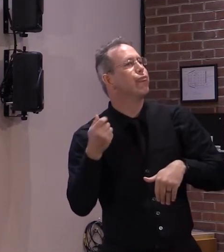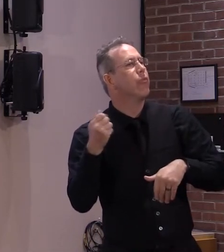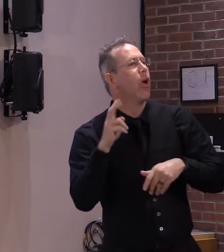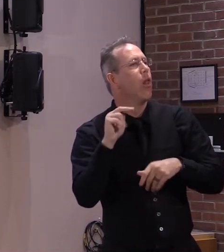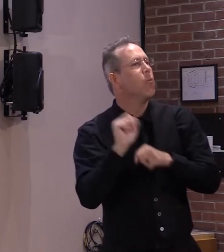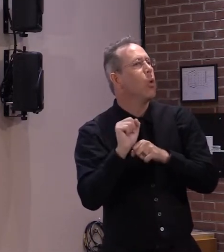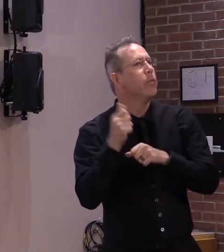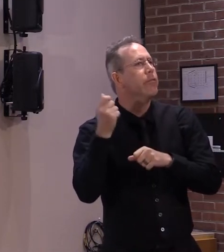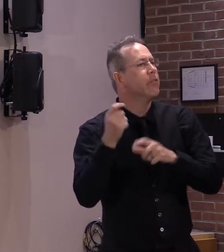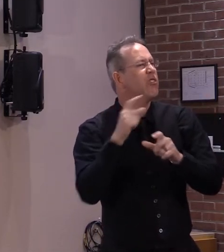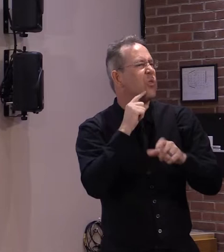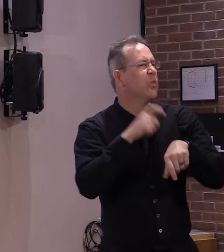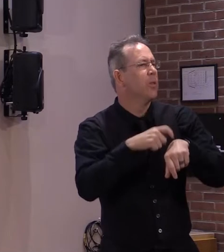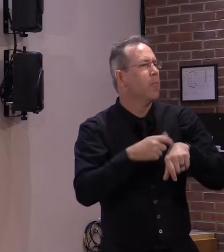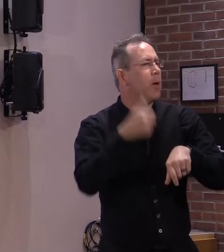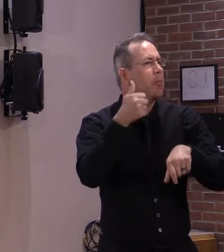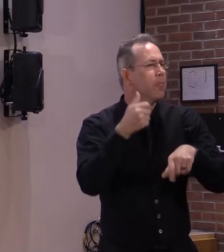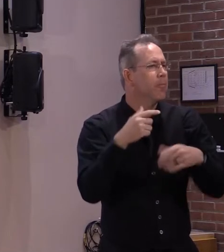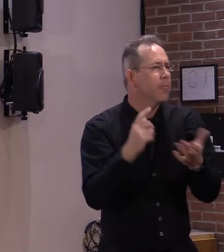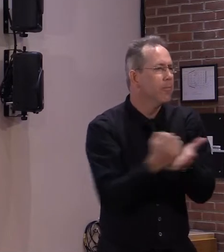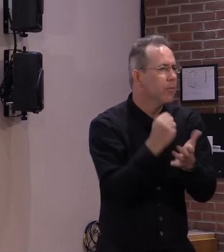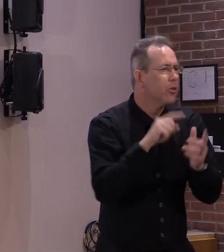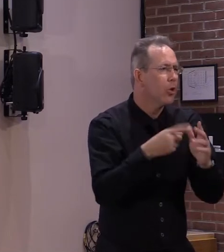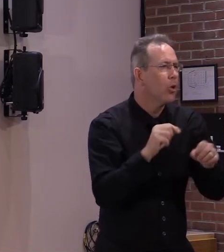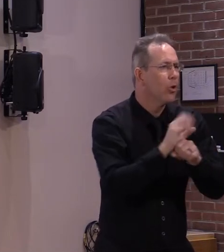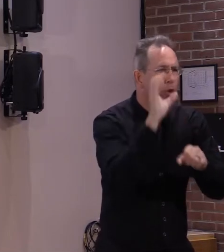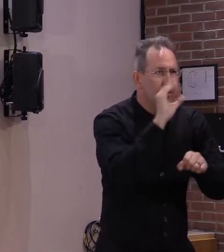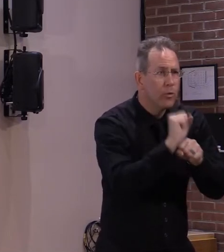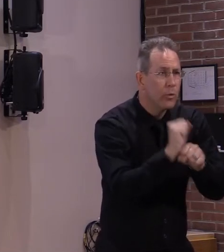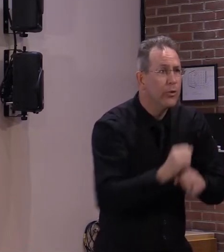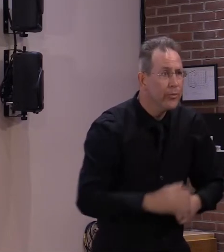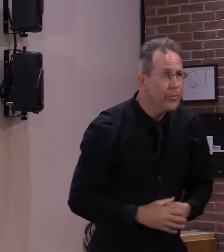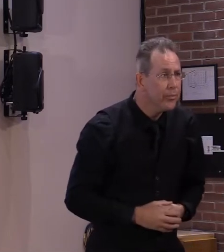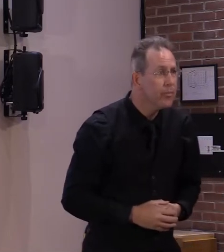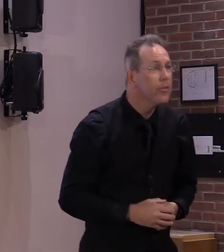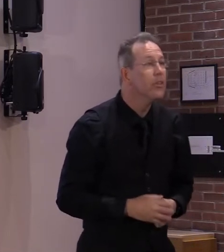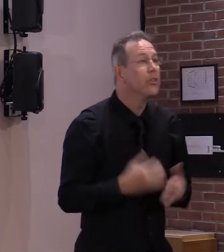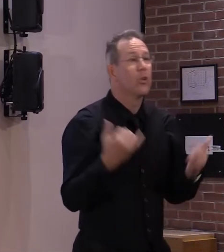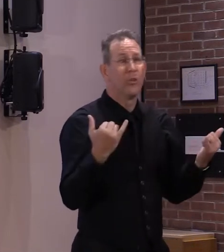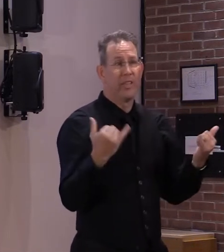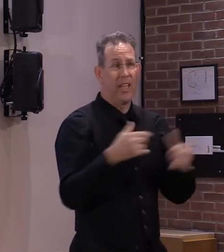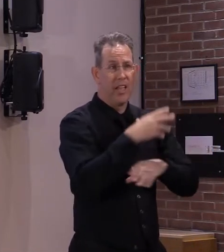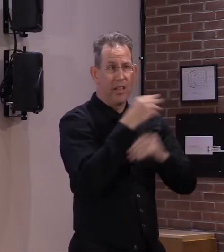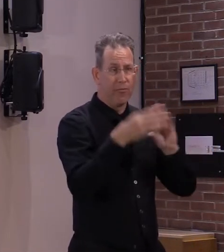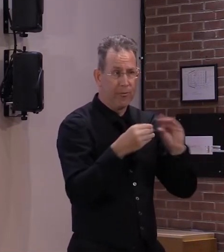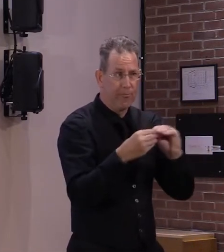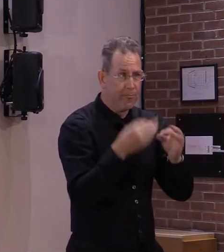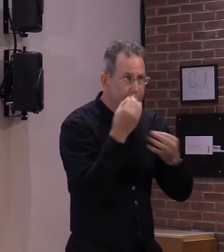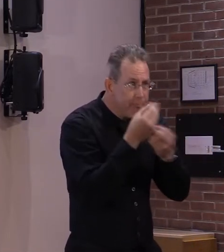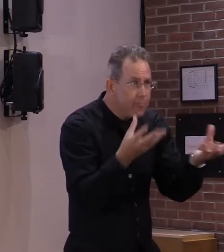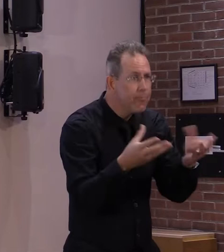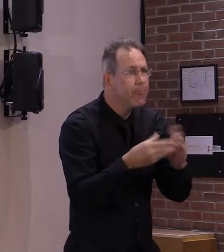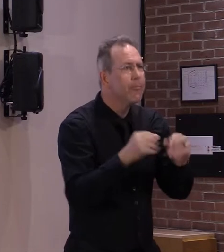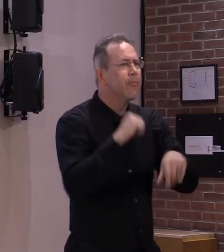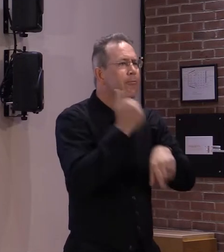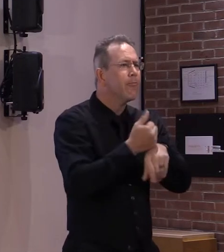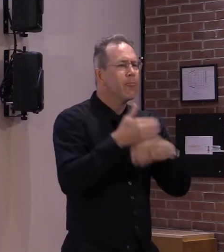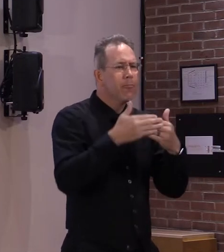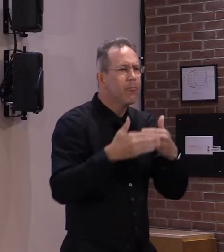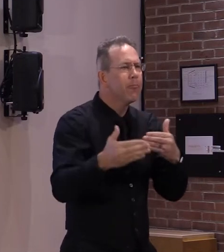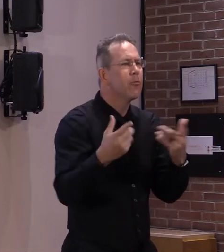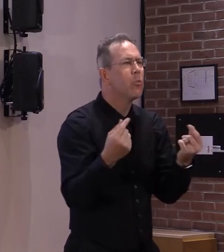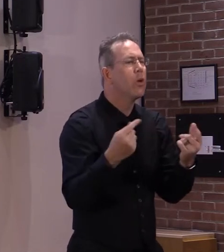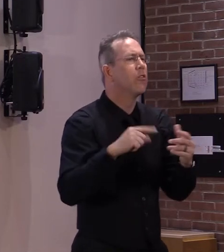open jobs. With all of this in mind, the Department is announcing today the reinstatement of the work search requirement beginning the week of May 9th.